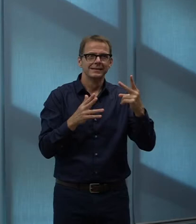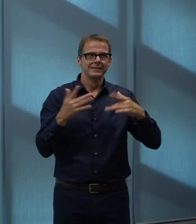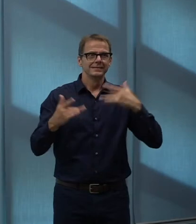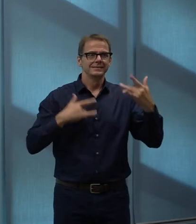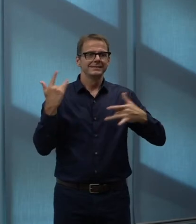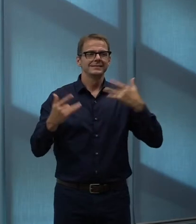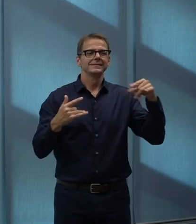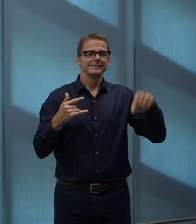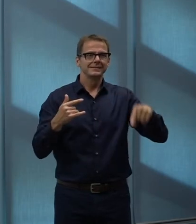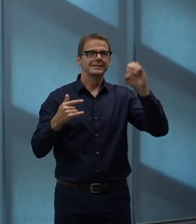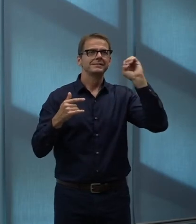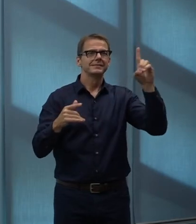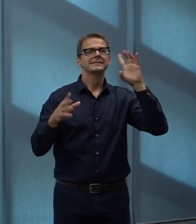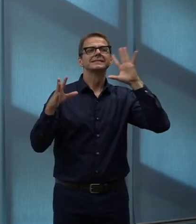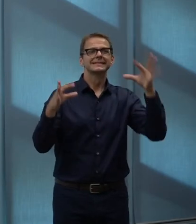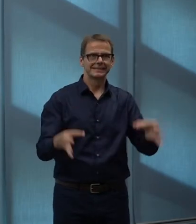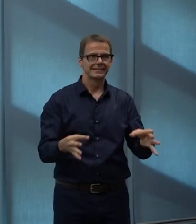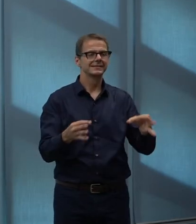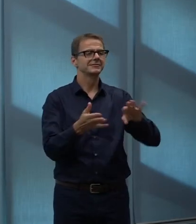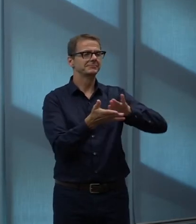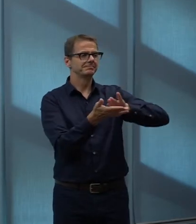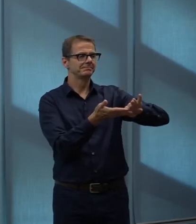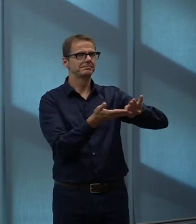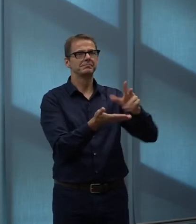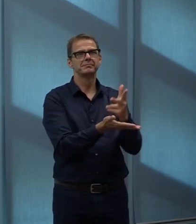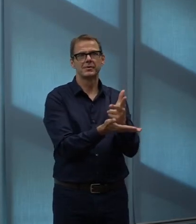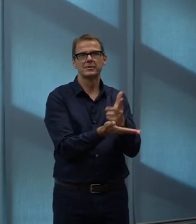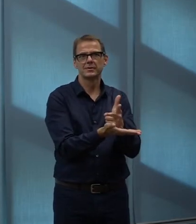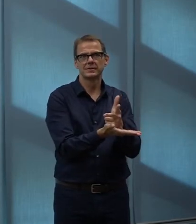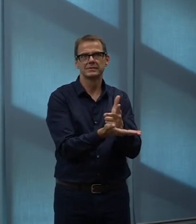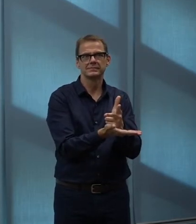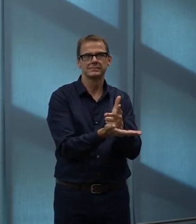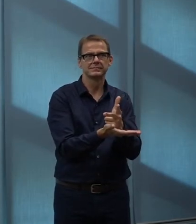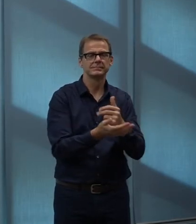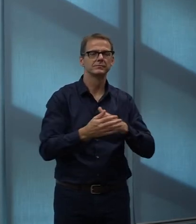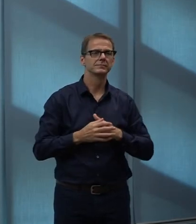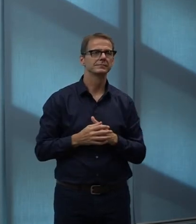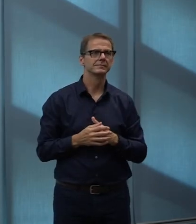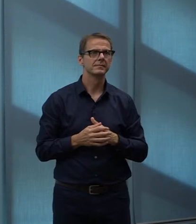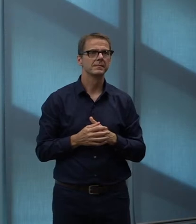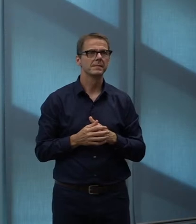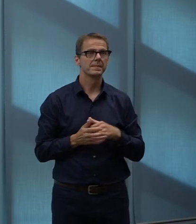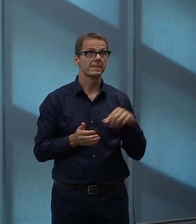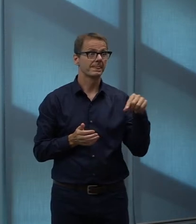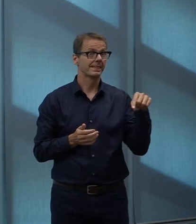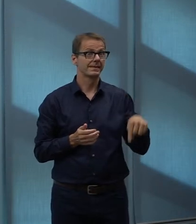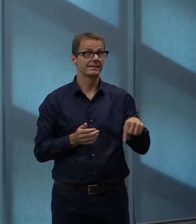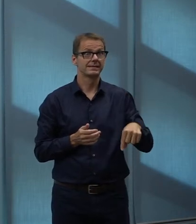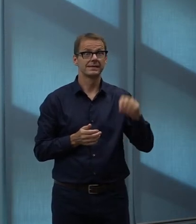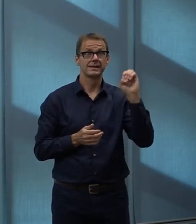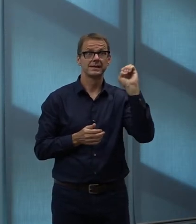lot of the other very progressive urban policies that we've implemented in our zoning bylaw around